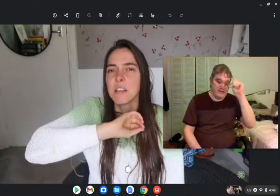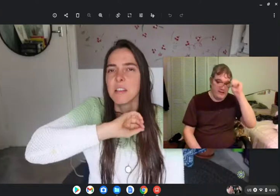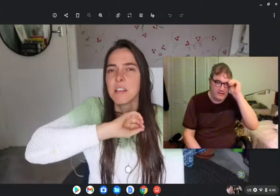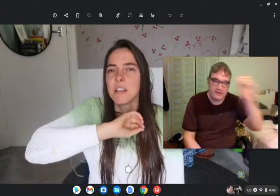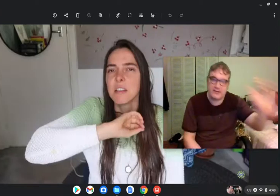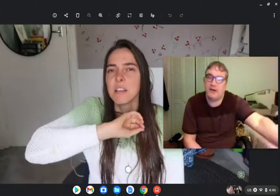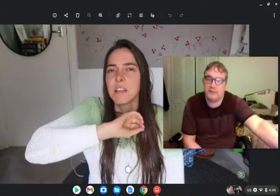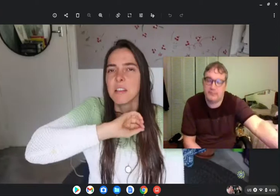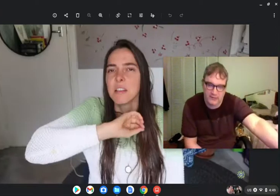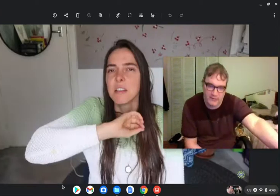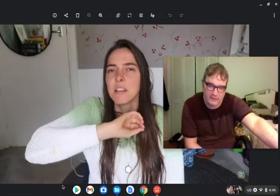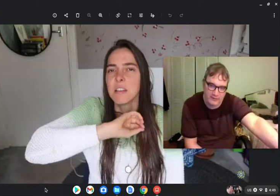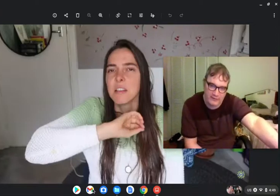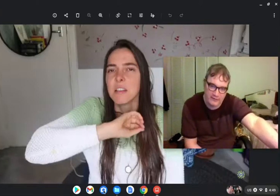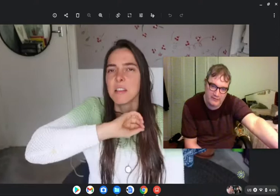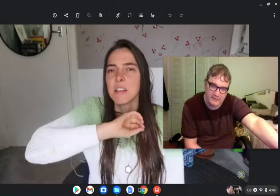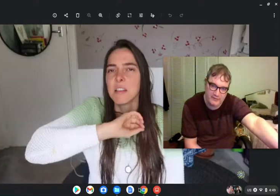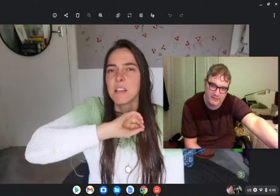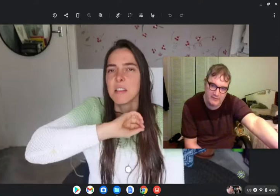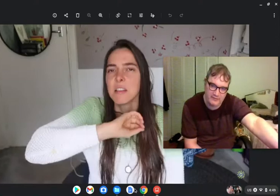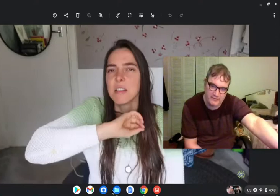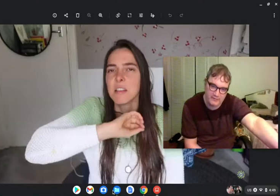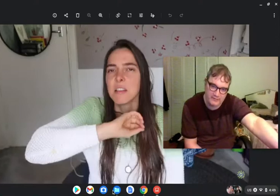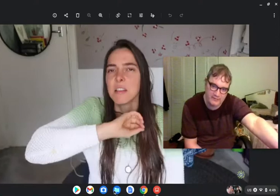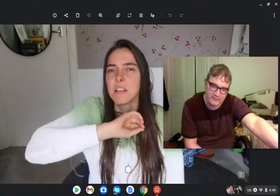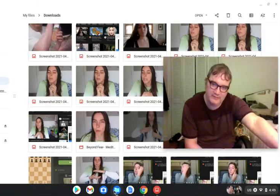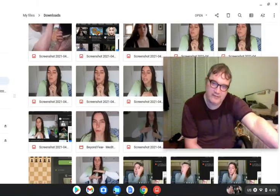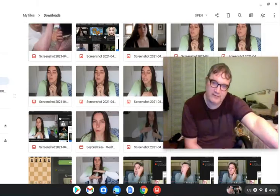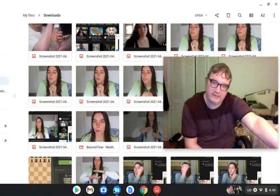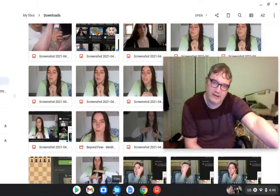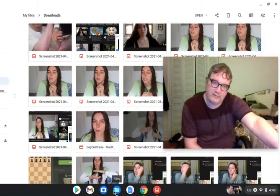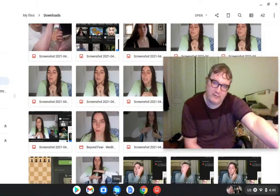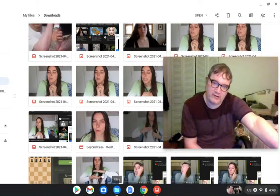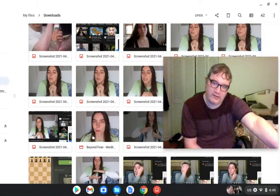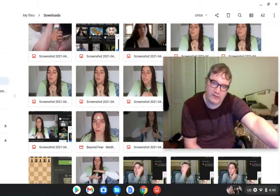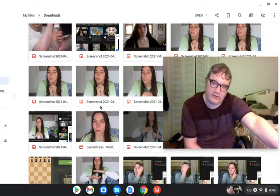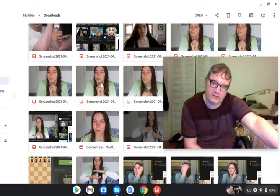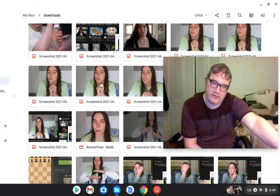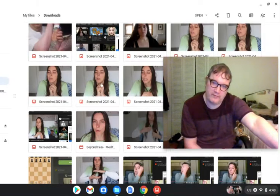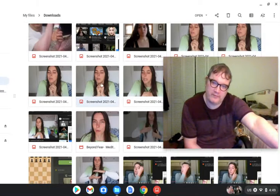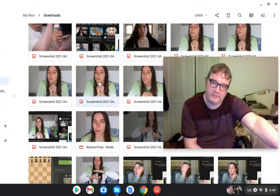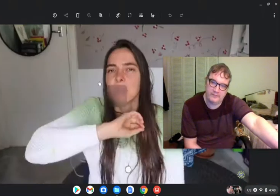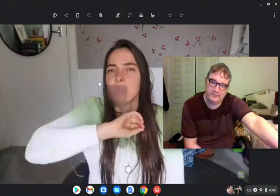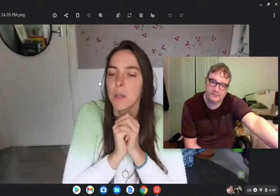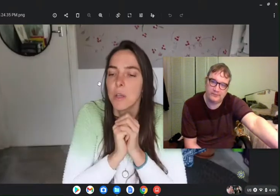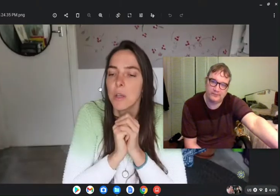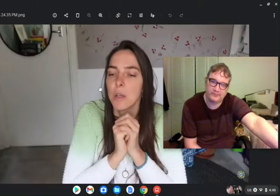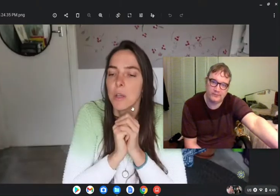get some other pictures of her and measure arms